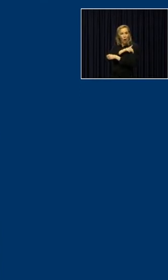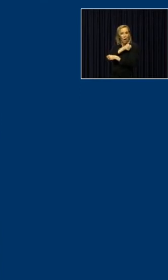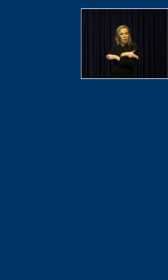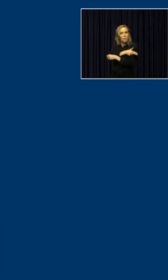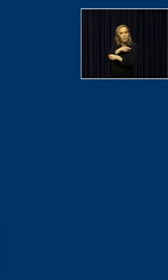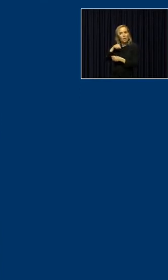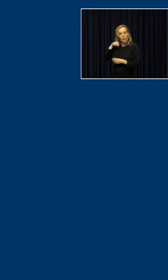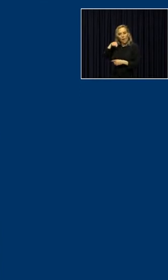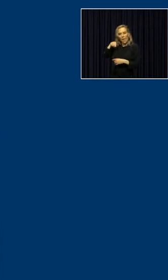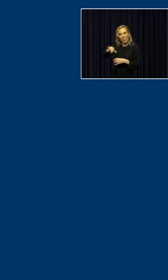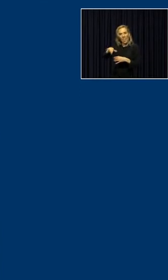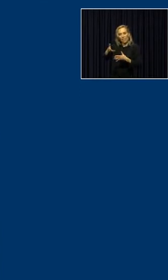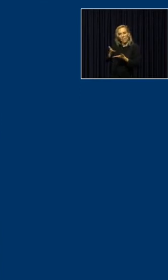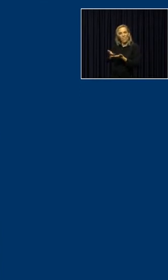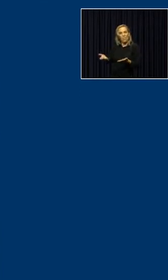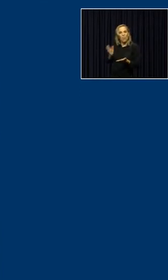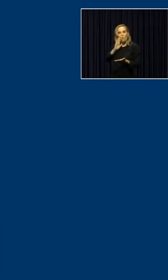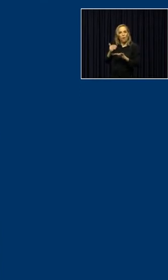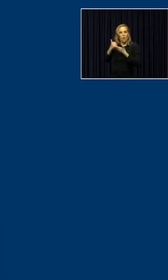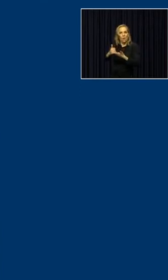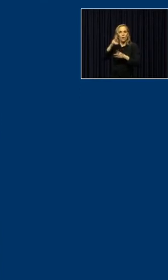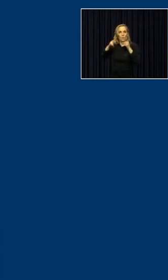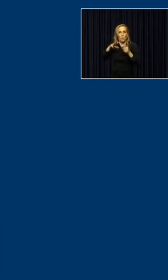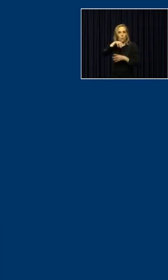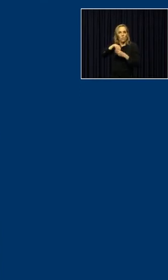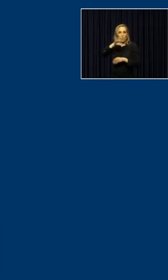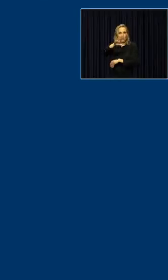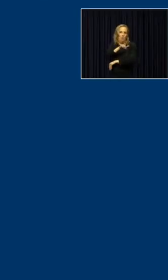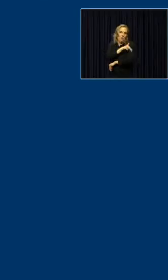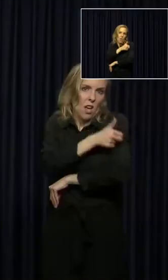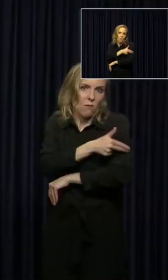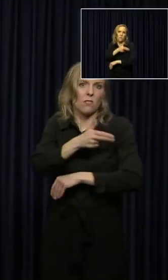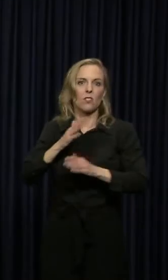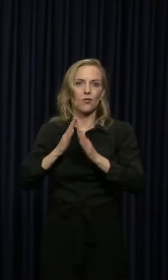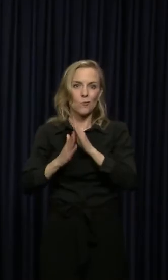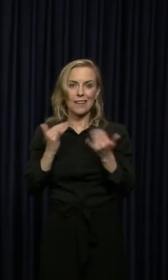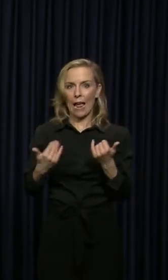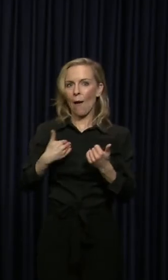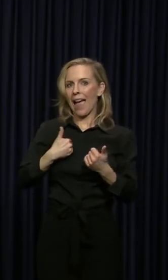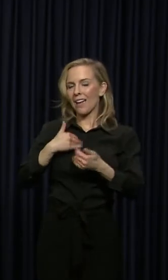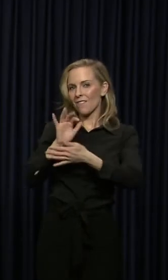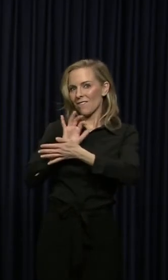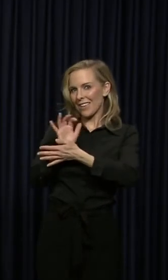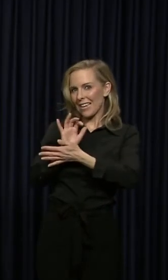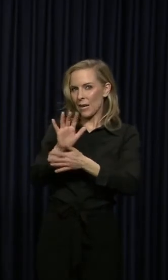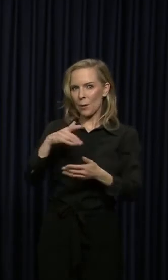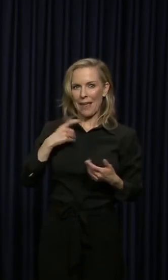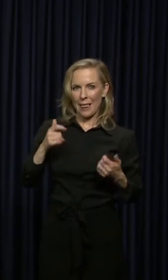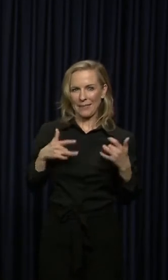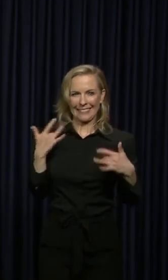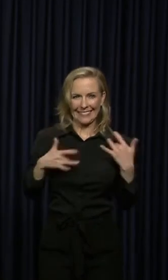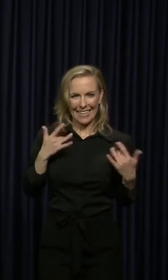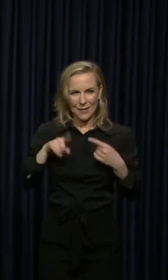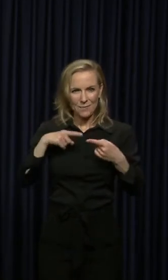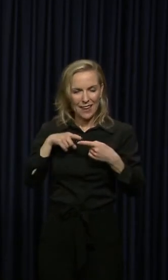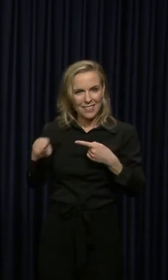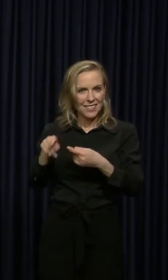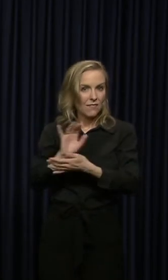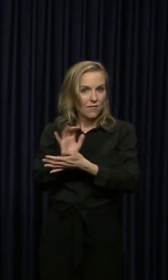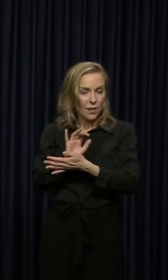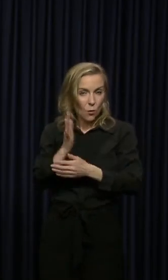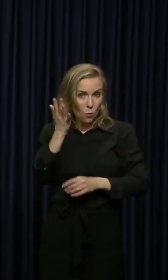help people in your community. All right. And now we have a video. Admittedly, I'm a little excited about this